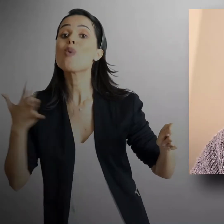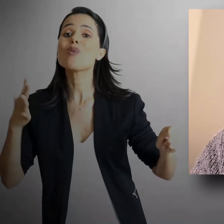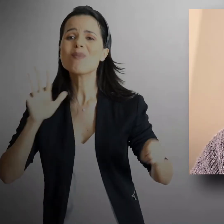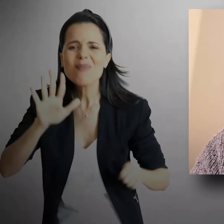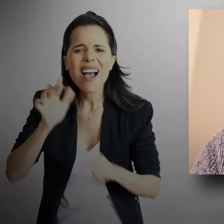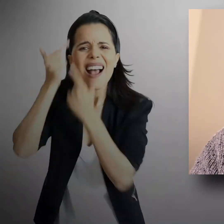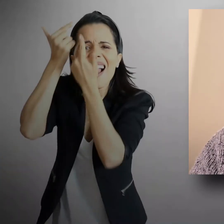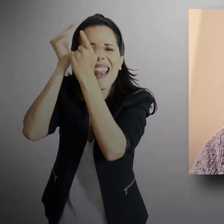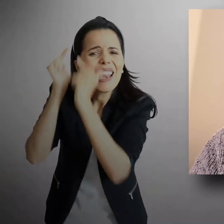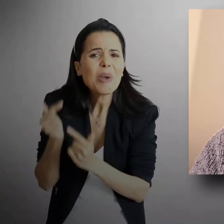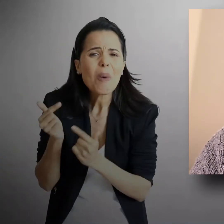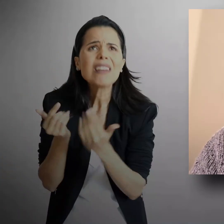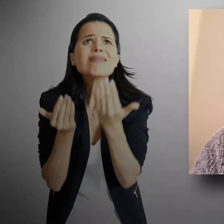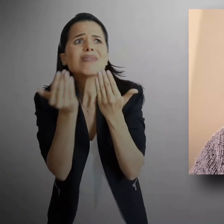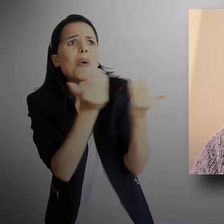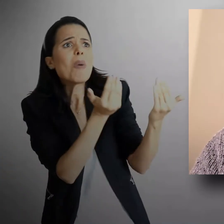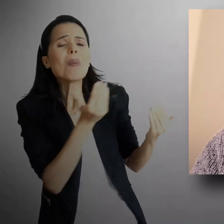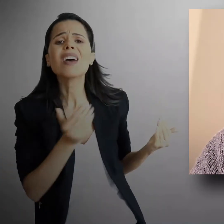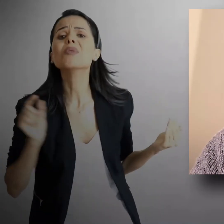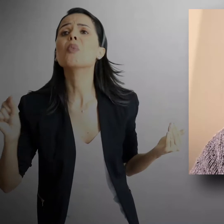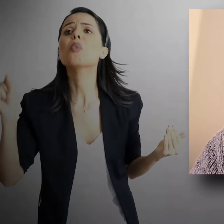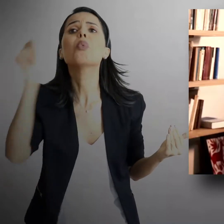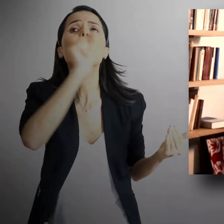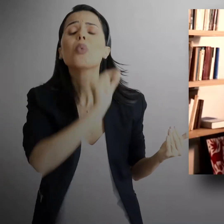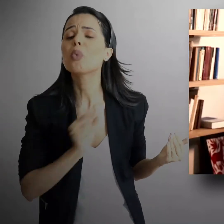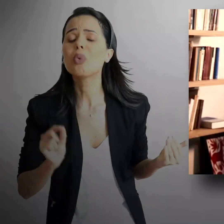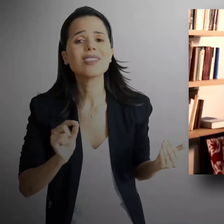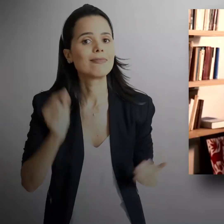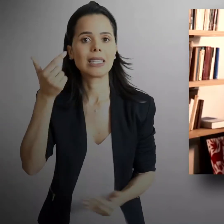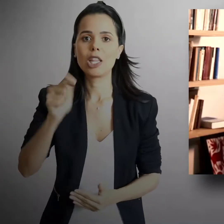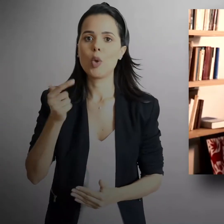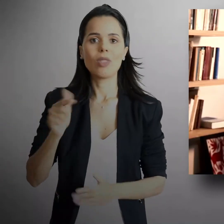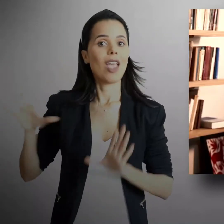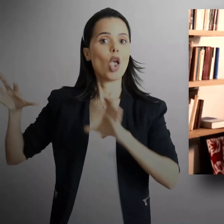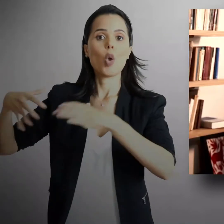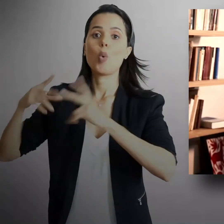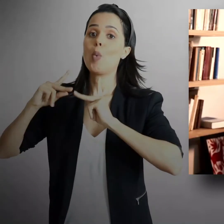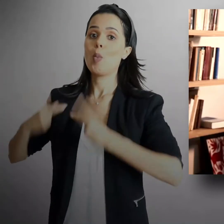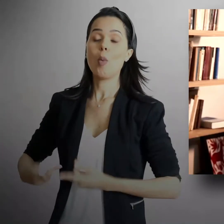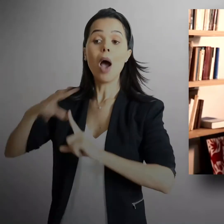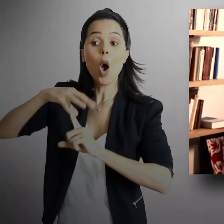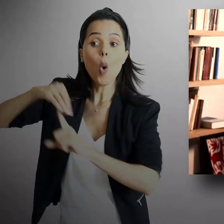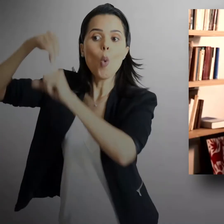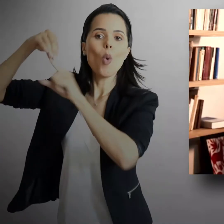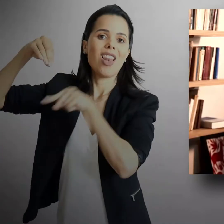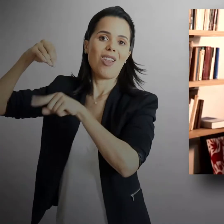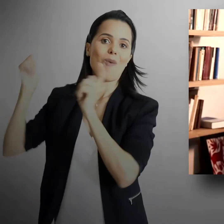animals. We're unique in this respect. And invasive experiments with human beings are, of course, barred.